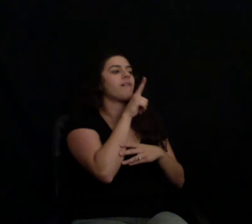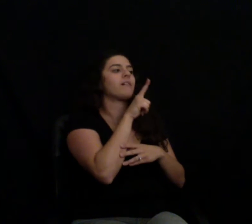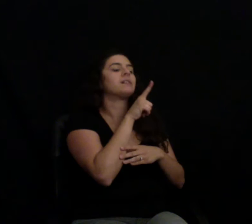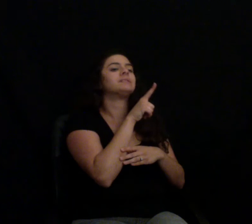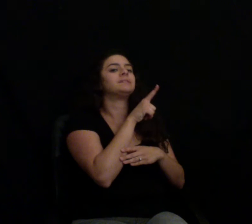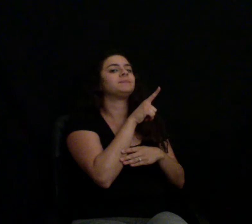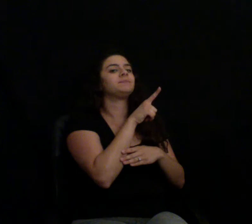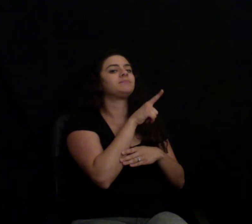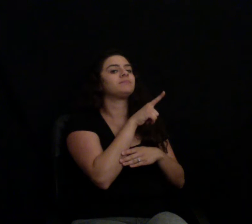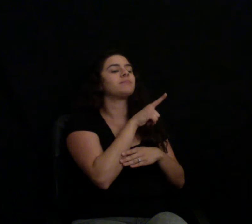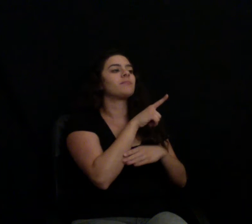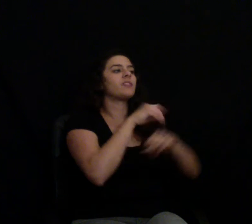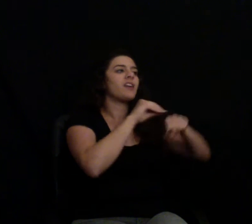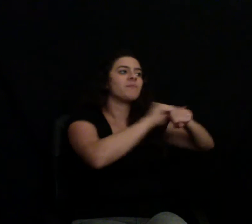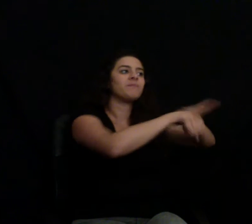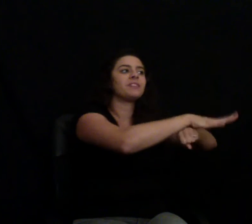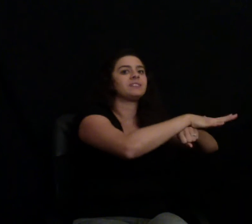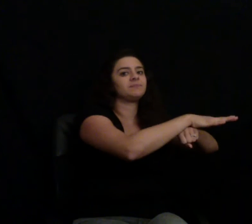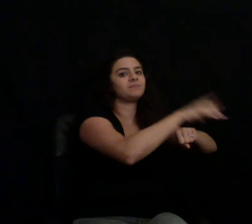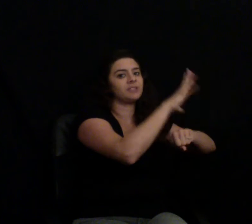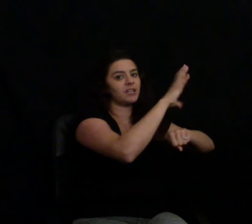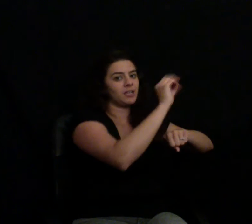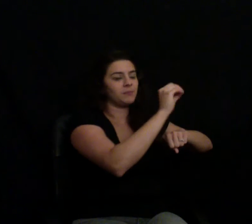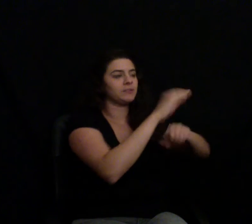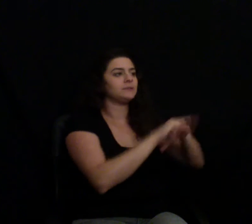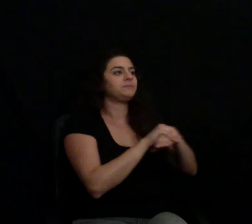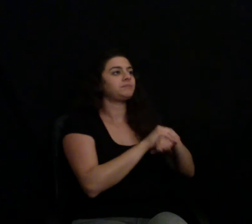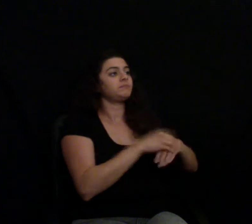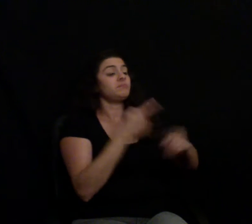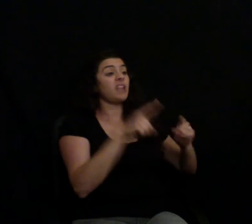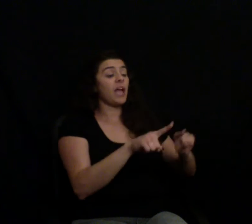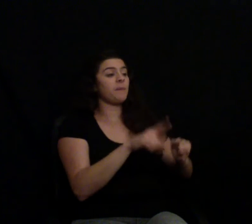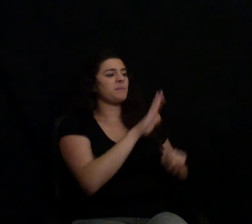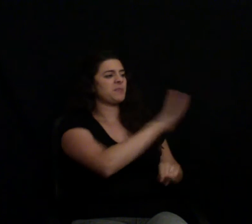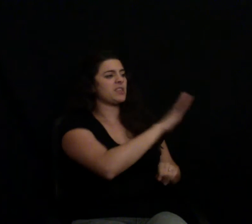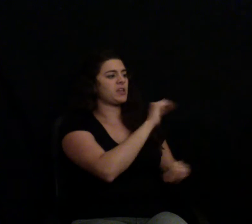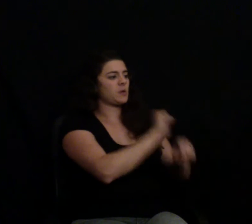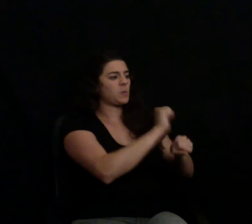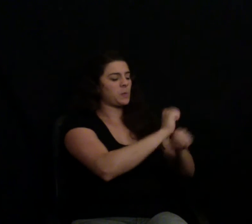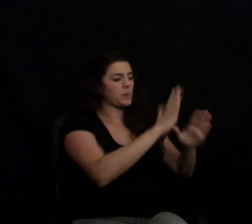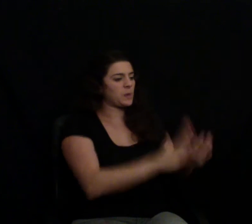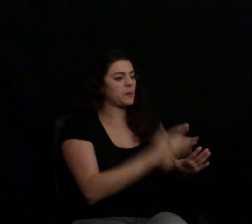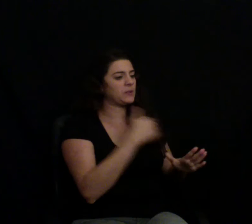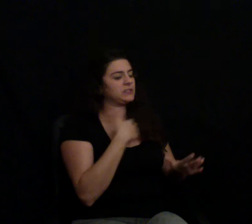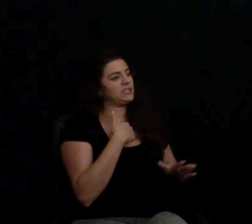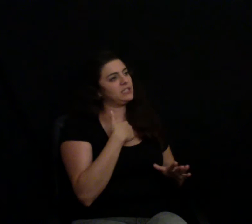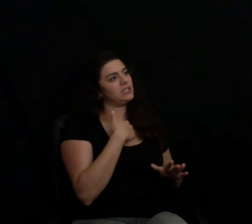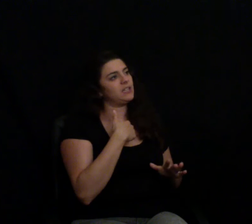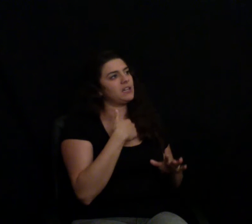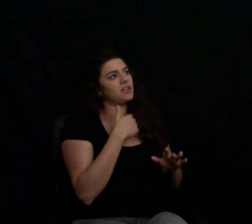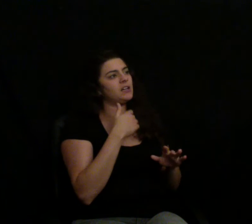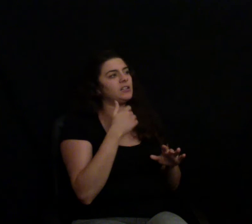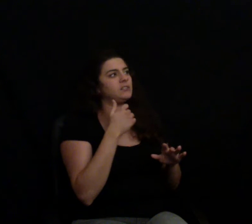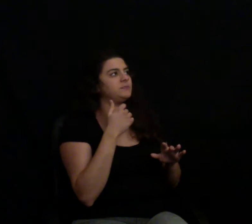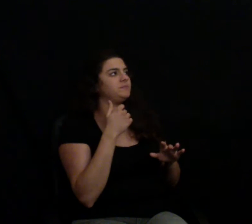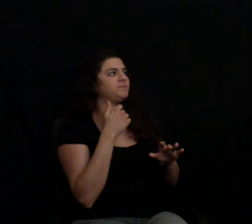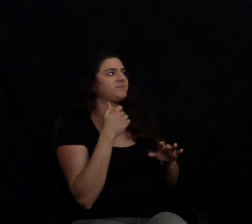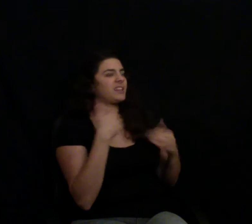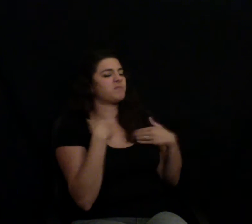some very, very high mortality with some chicks because of the way they were, they were delivered. And instead of coming out